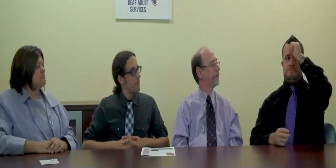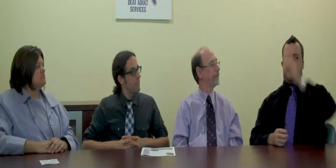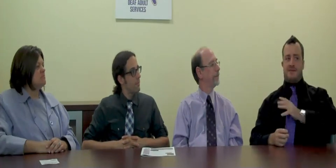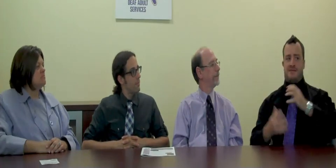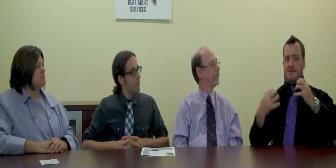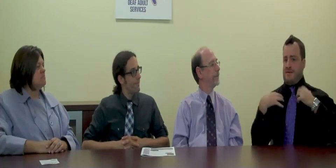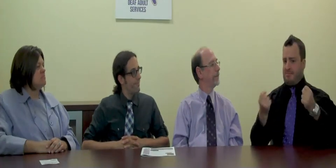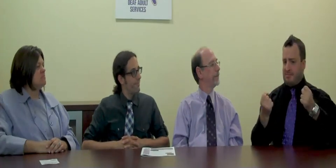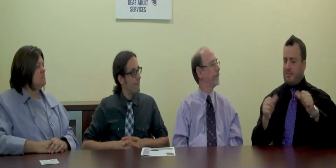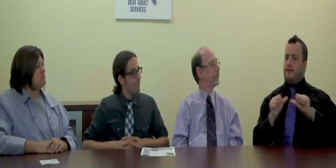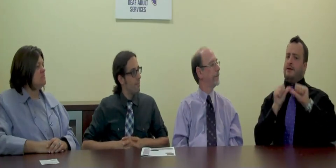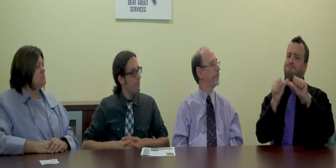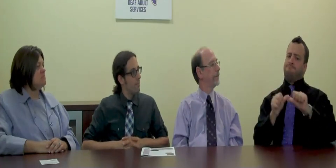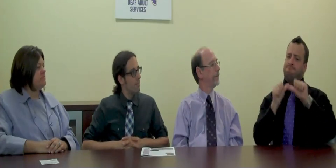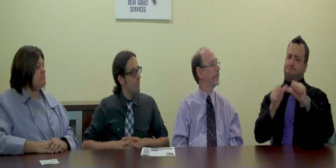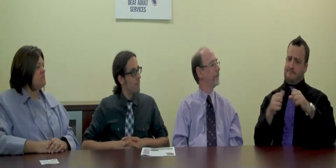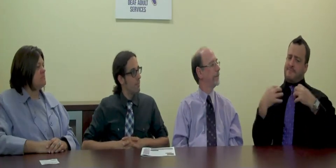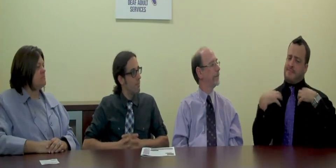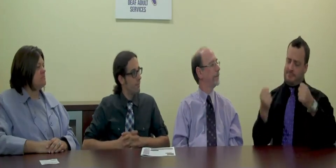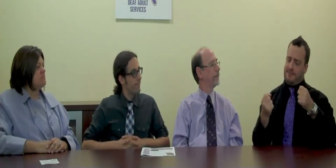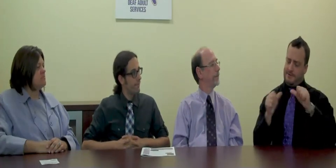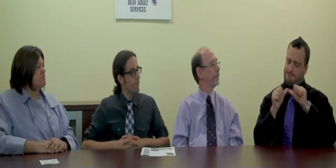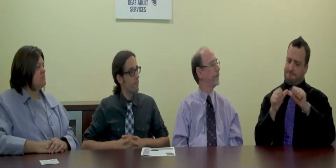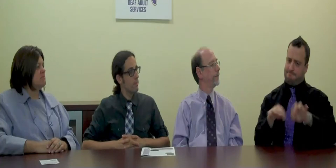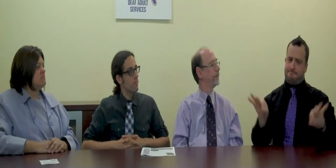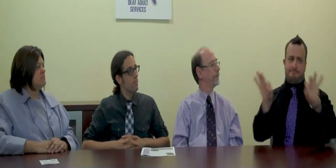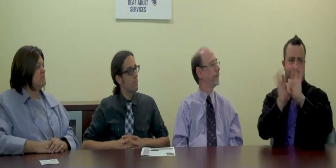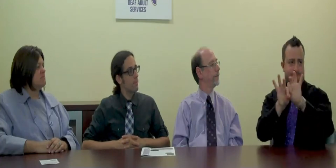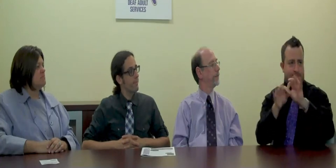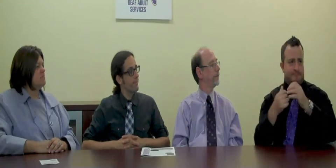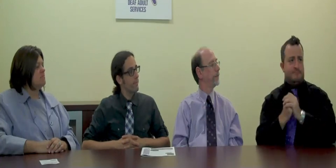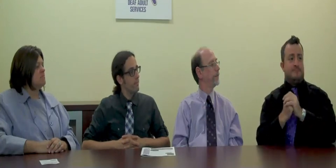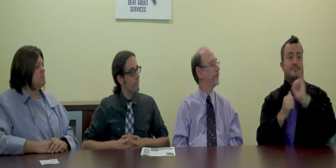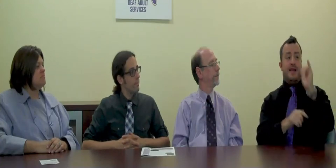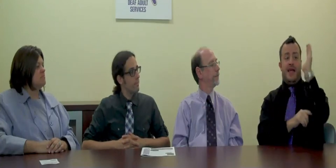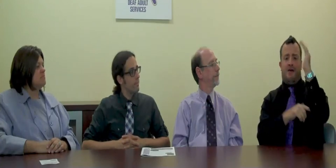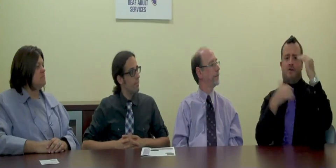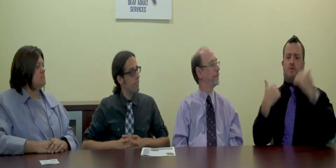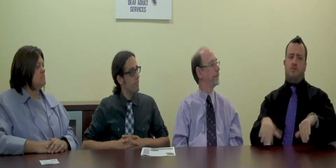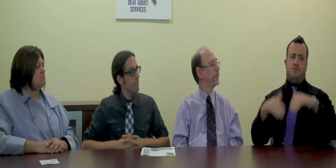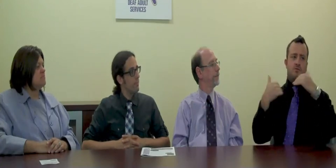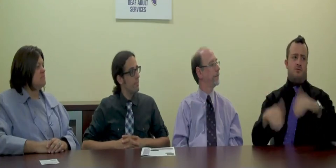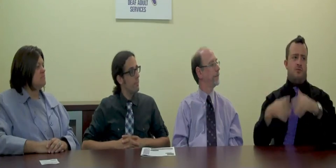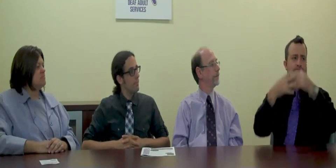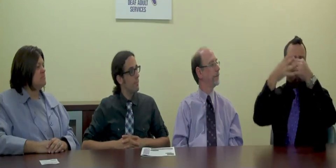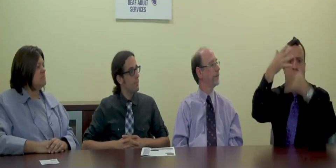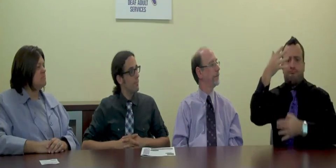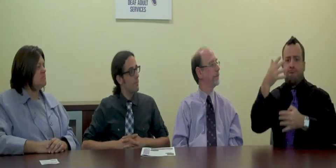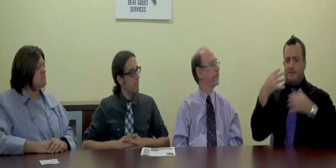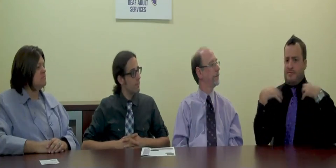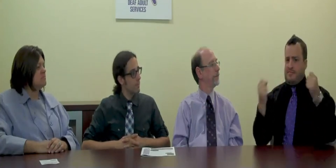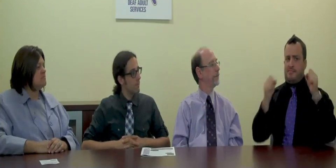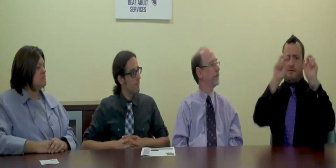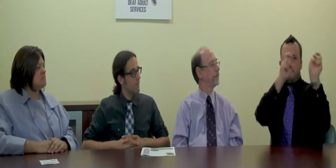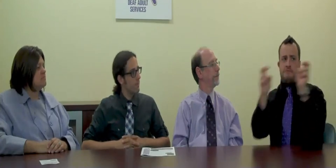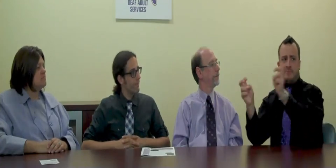He gave a presentation called Men's Health, Staying Healthy. The presentation